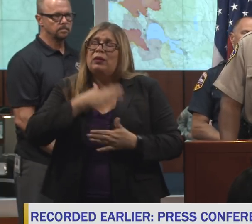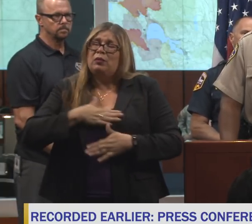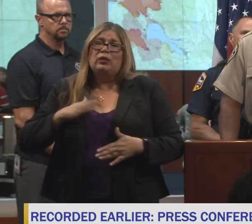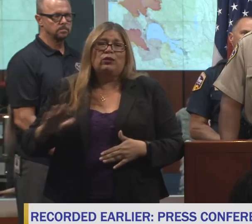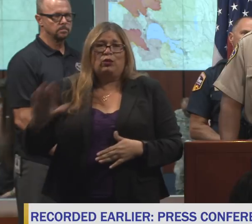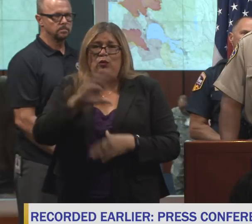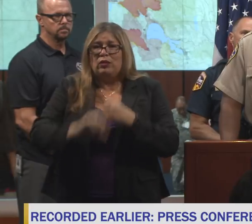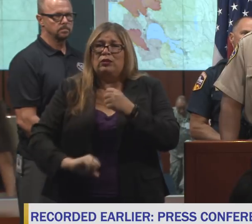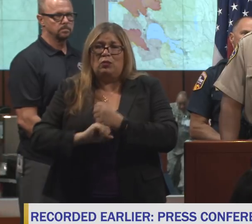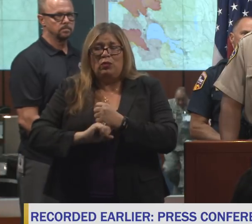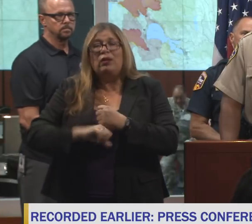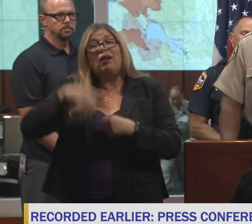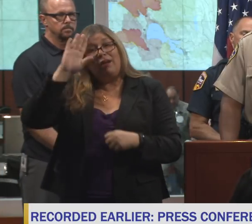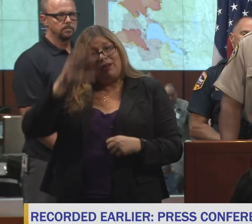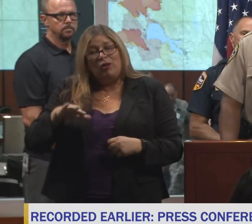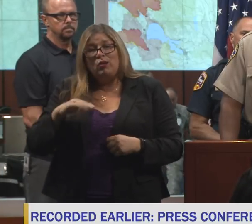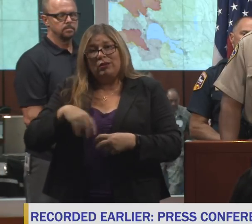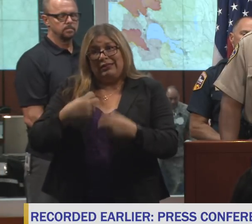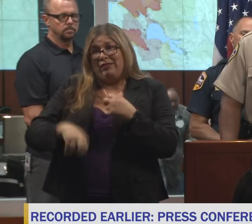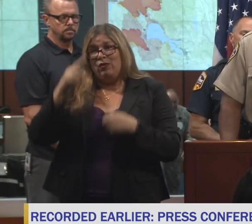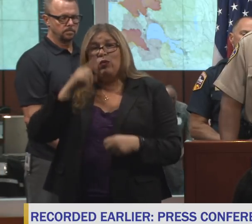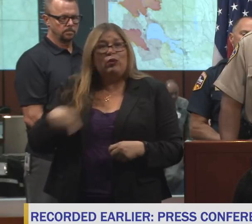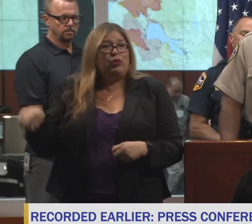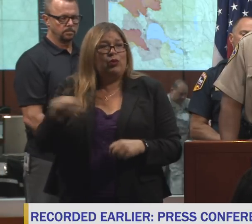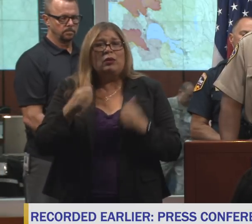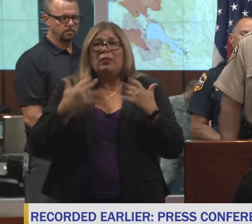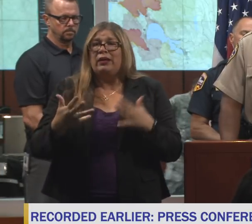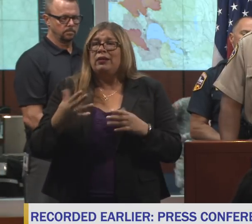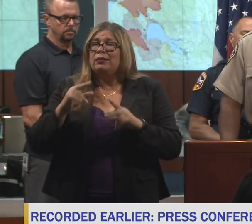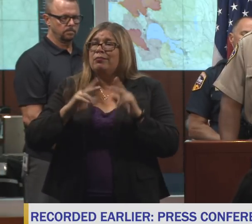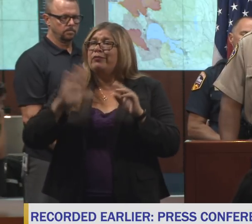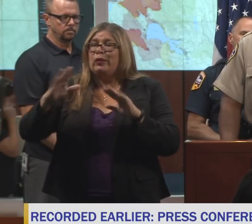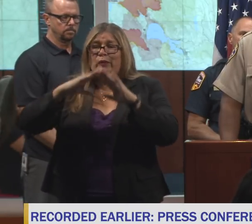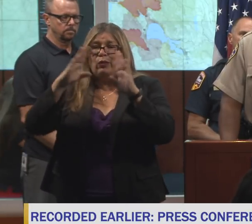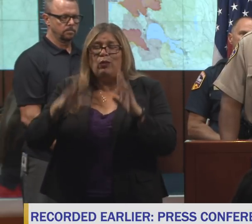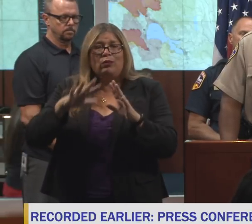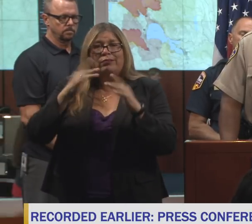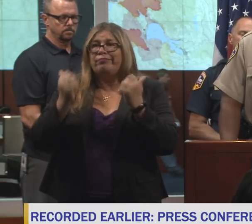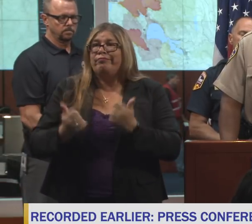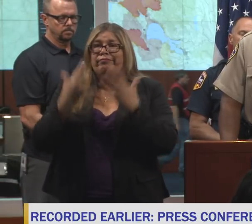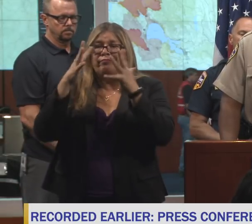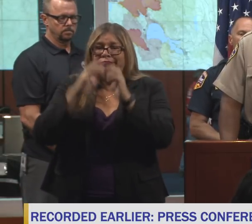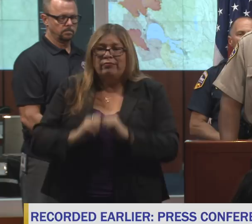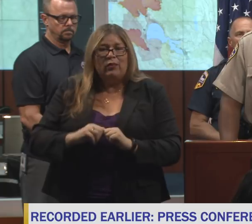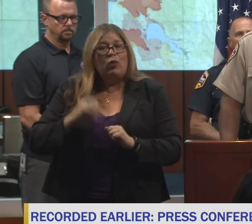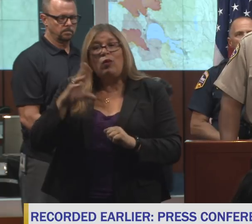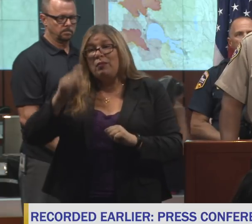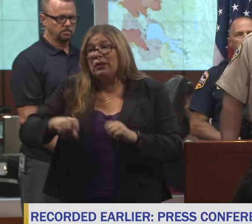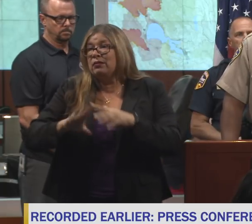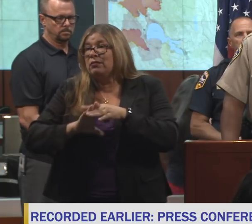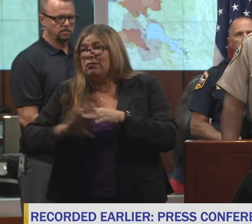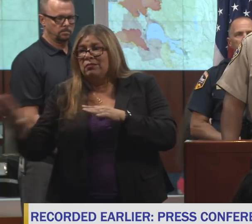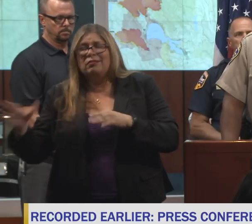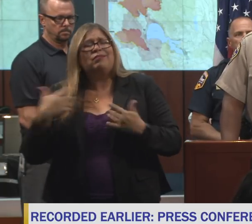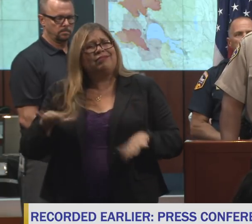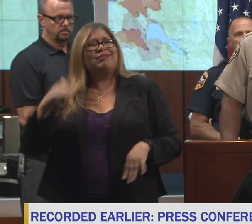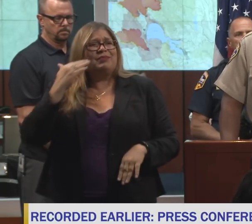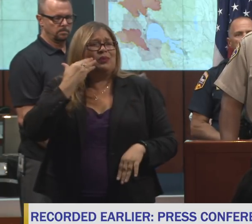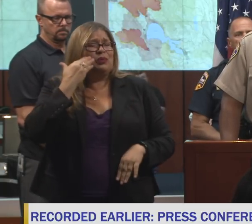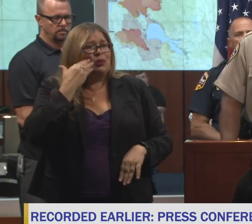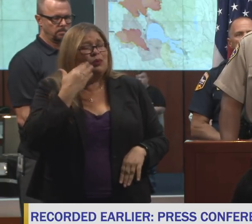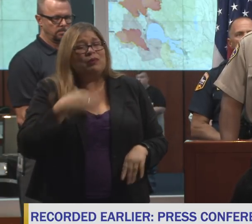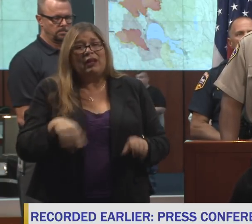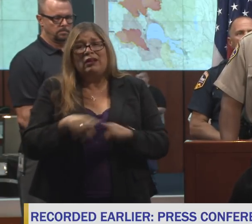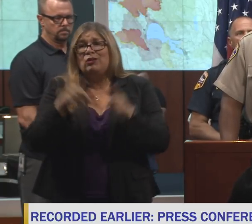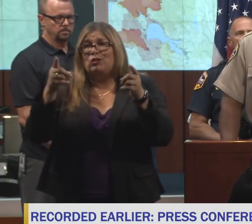for you. There have been a number of people who have lost homes or had to be evacuated, and we're very mindful of that. And as the Director